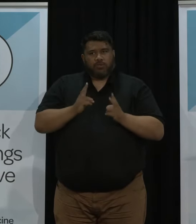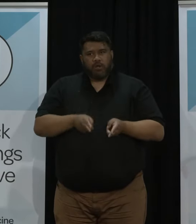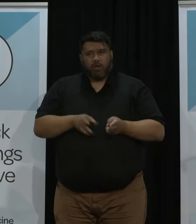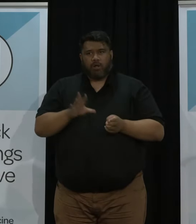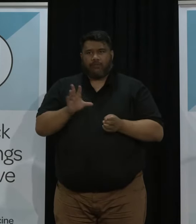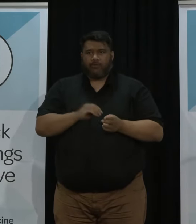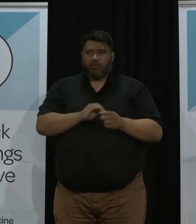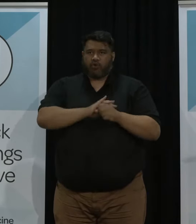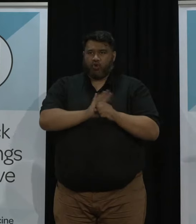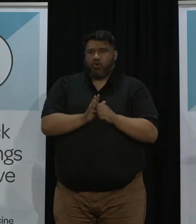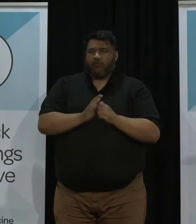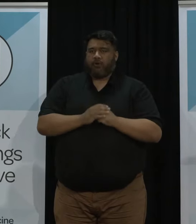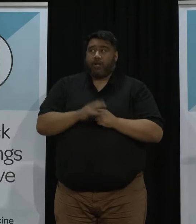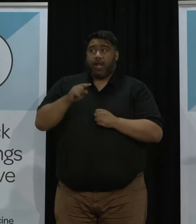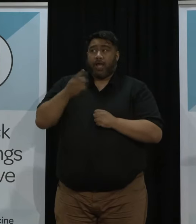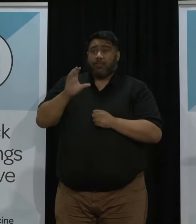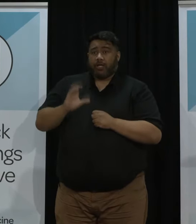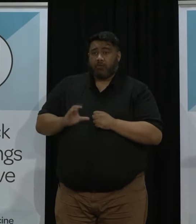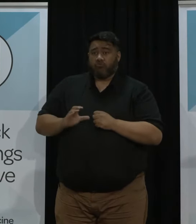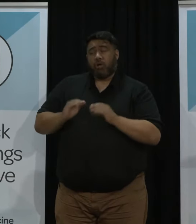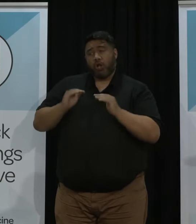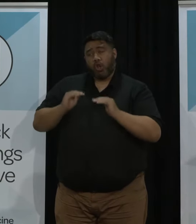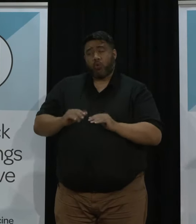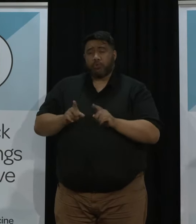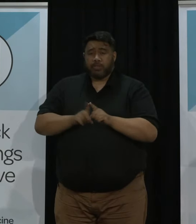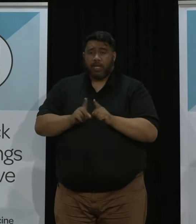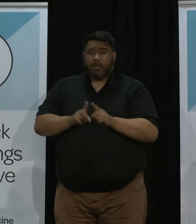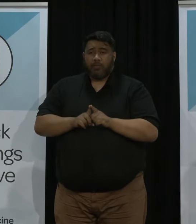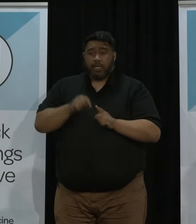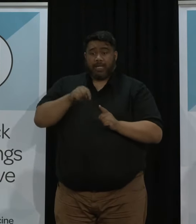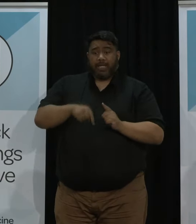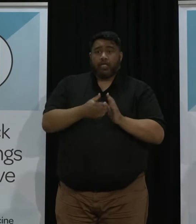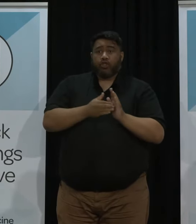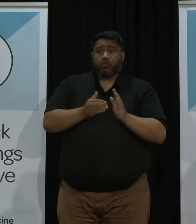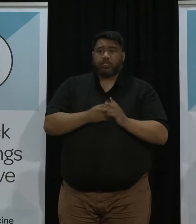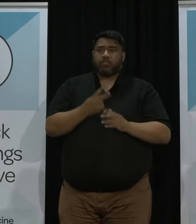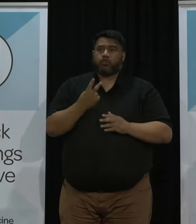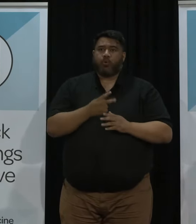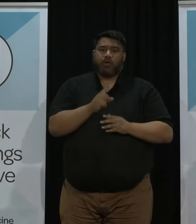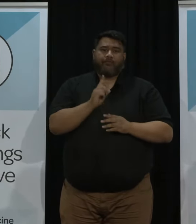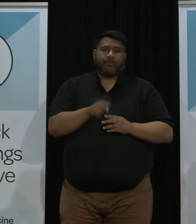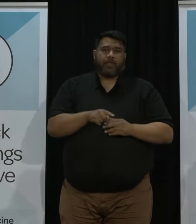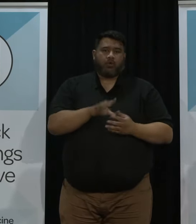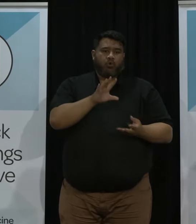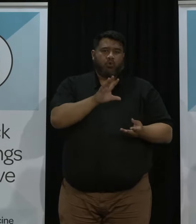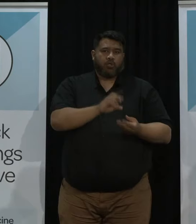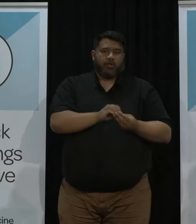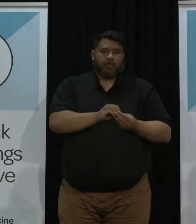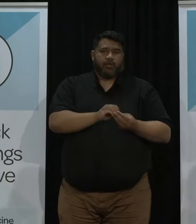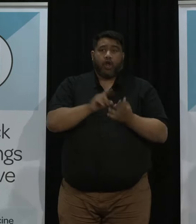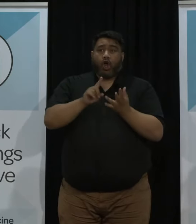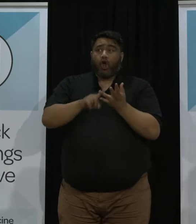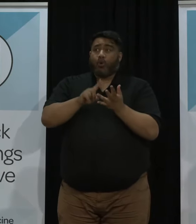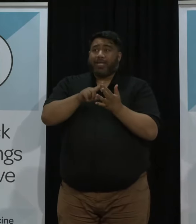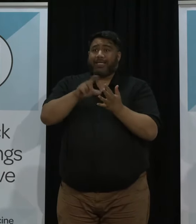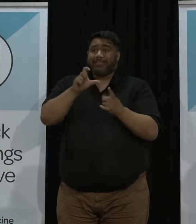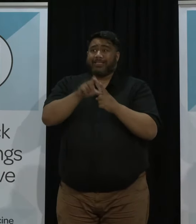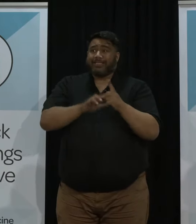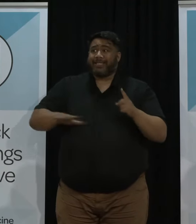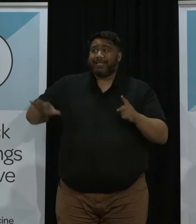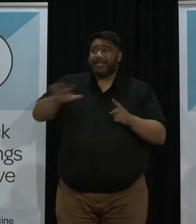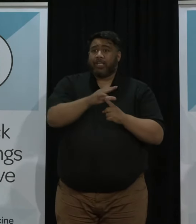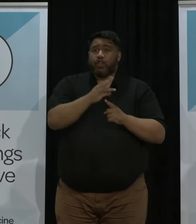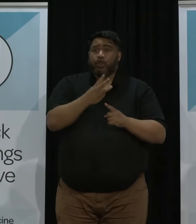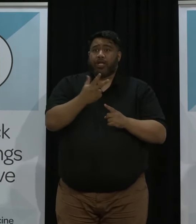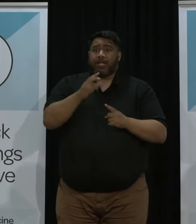other countries too Our total case numbers sit at a total of about 12,000 the lowest in all of the 38 countries of the O